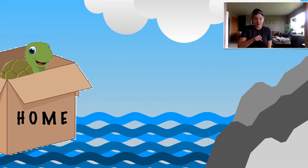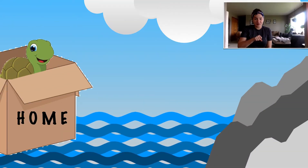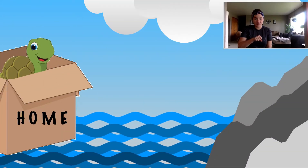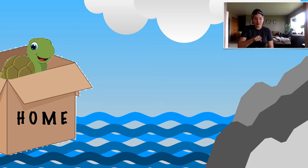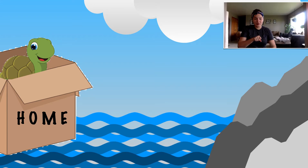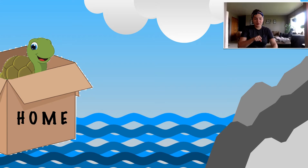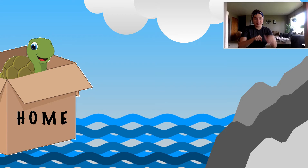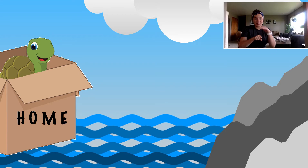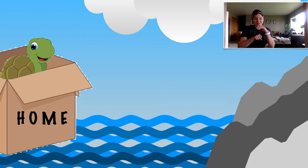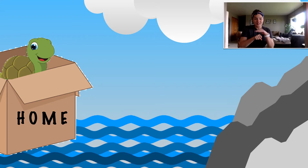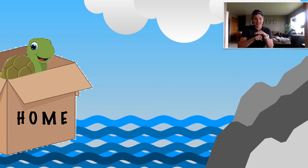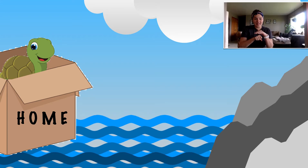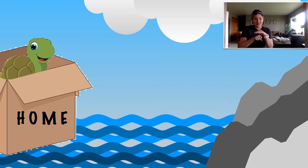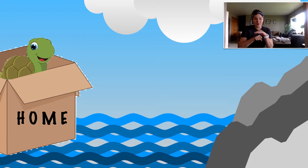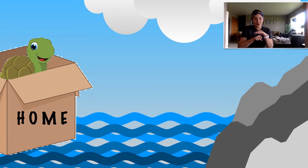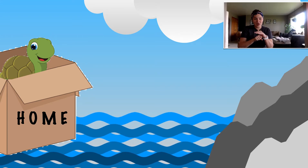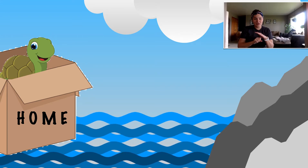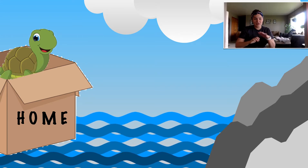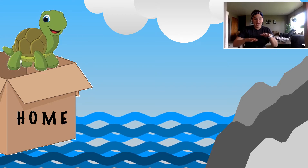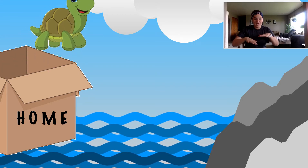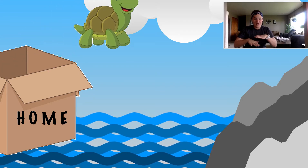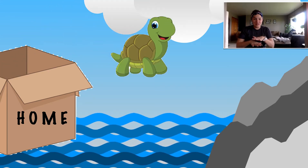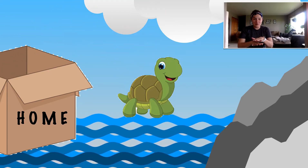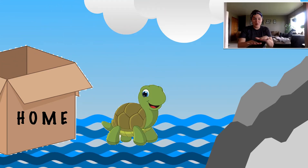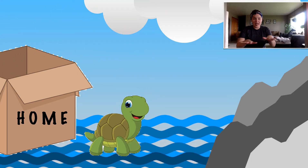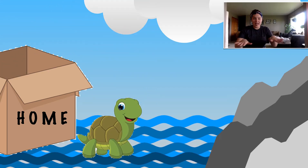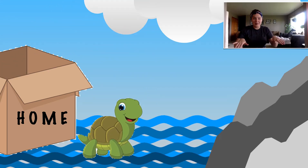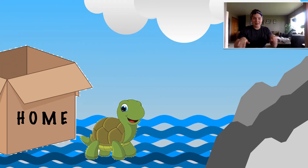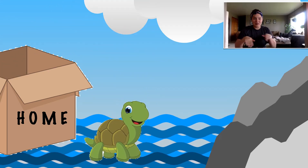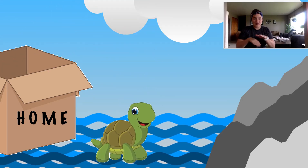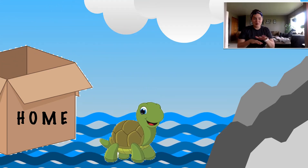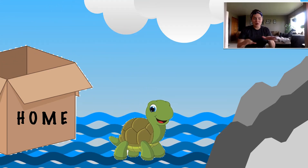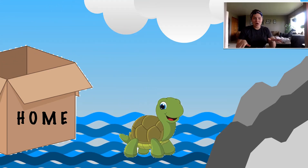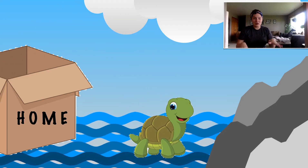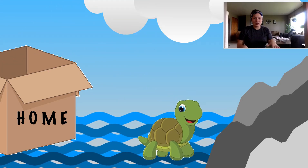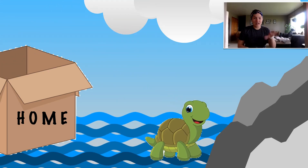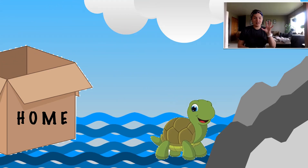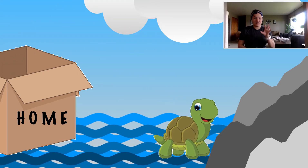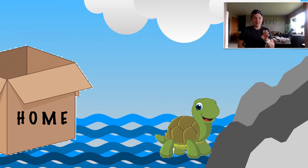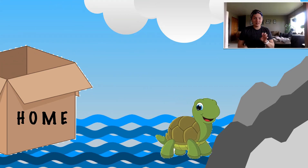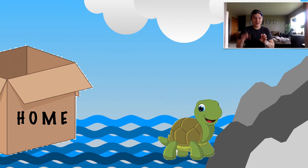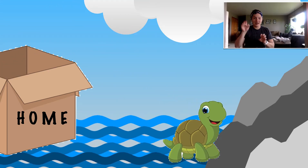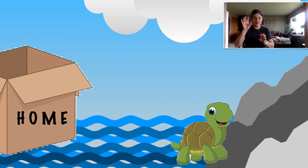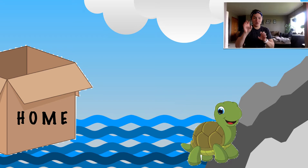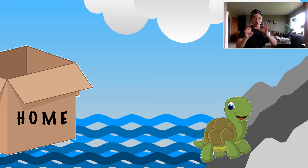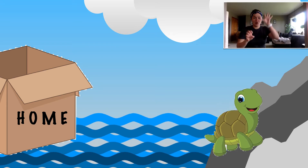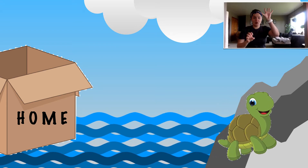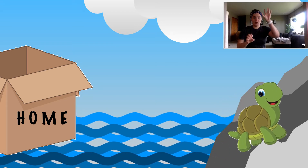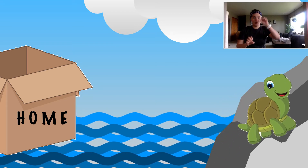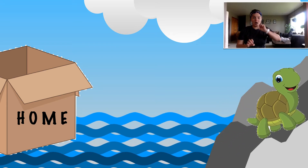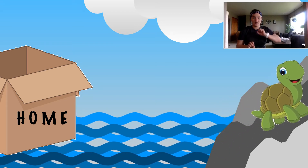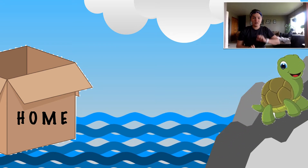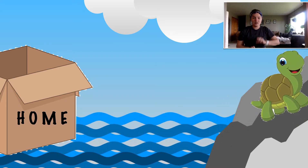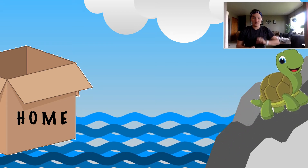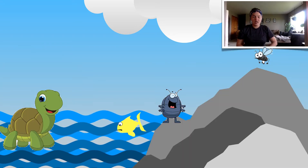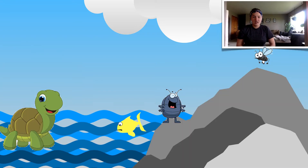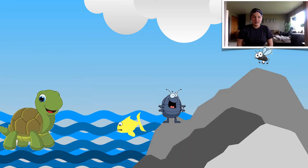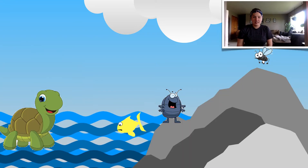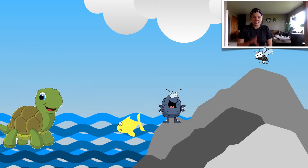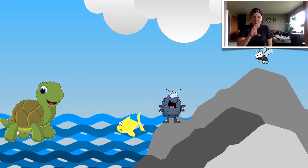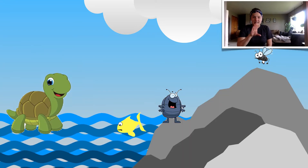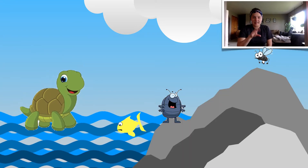turtle who lived in a box. He swam in the water and he climbed on the rocks.